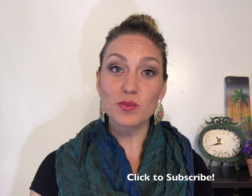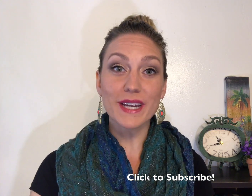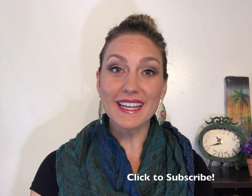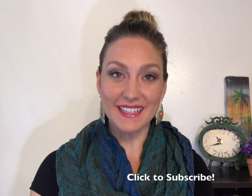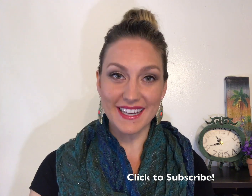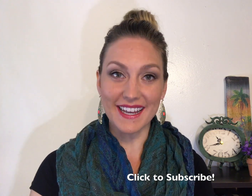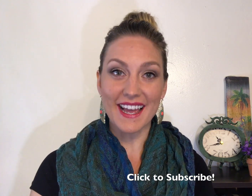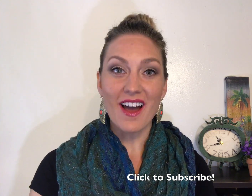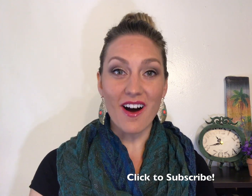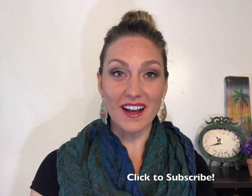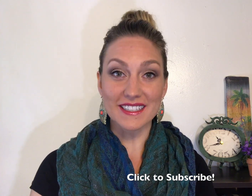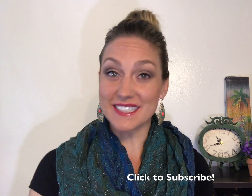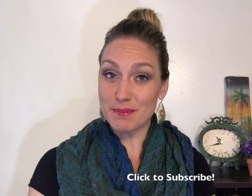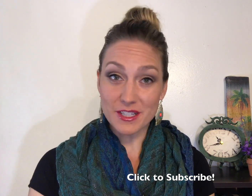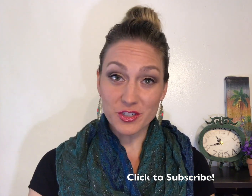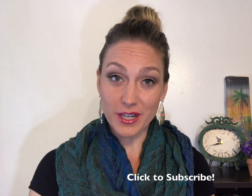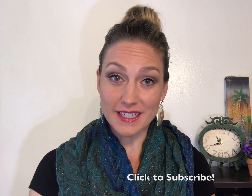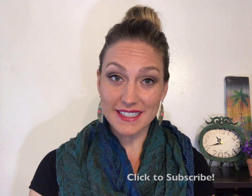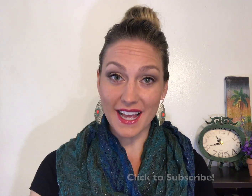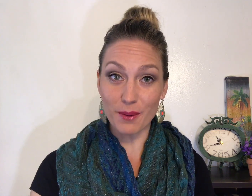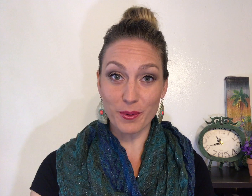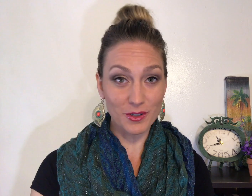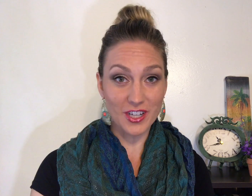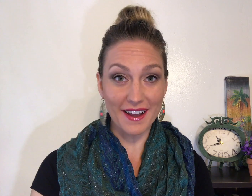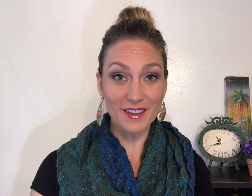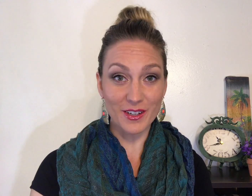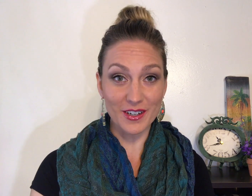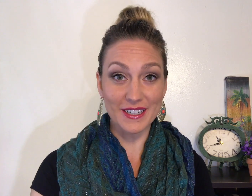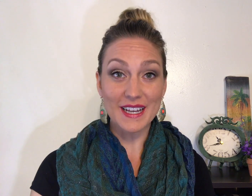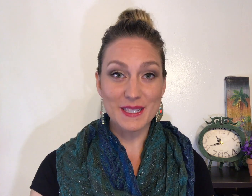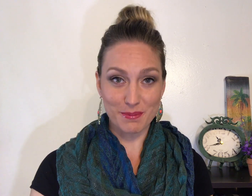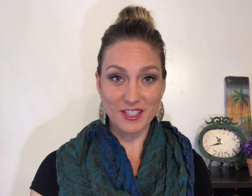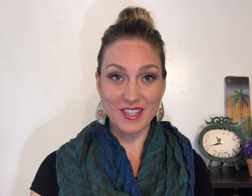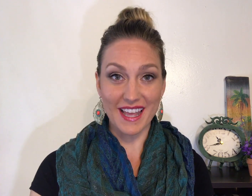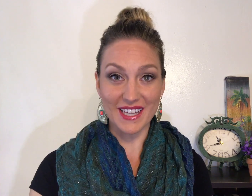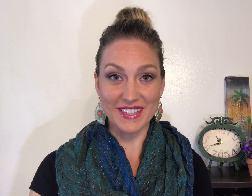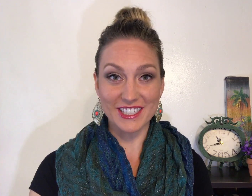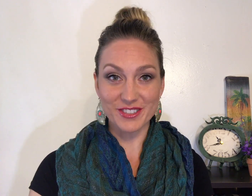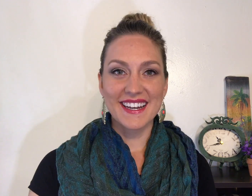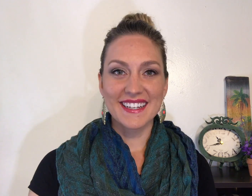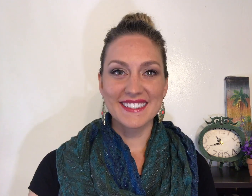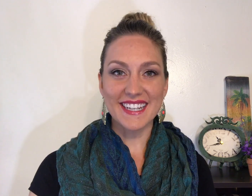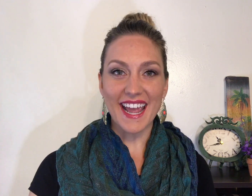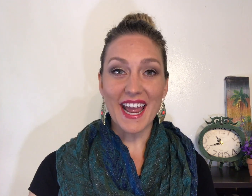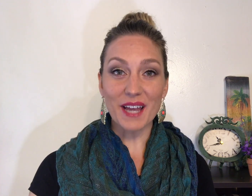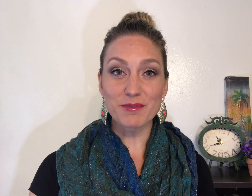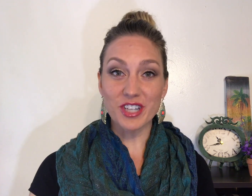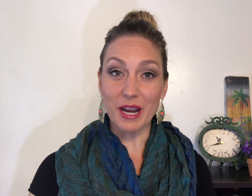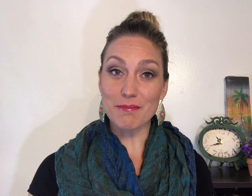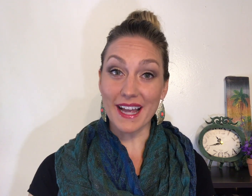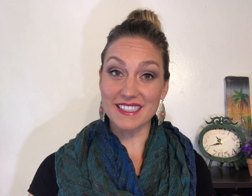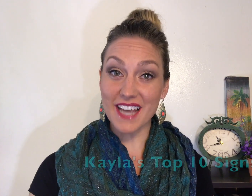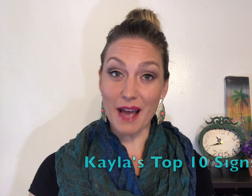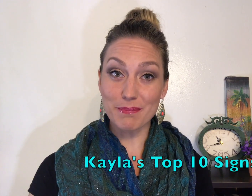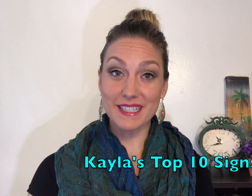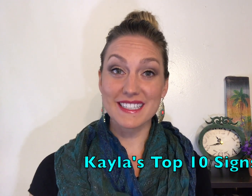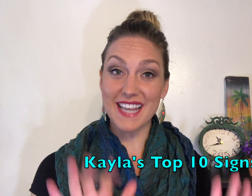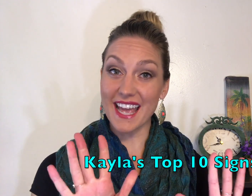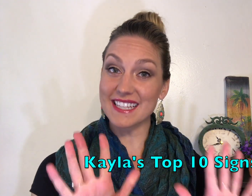weekly on tips and tricks to help your child learn speech and language. Today I am sharing my top 10